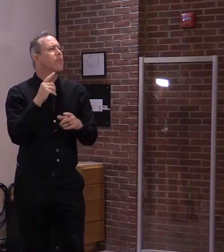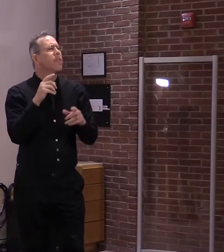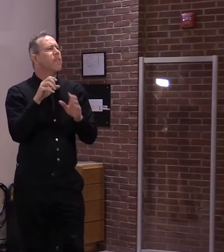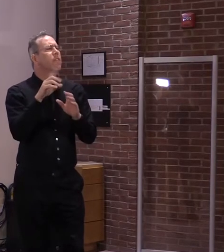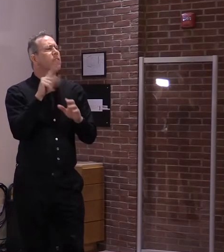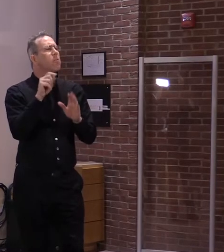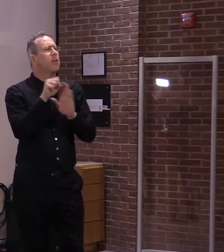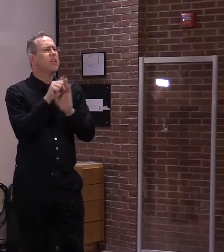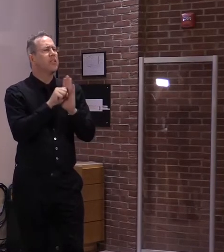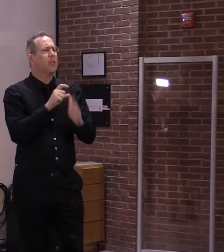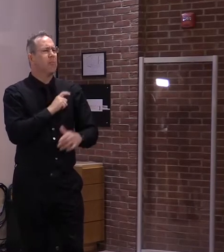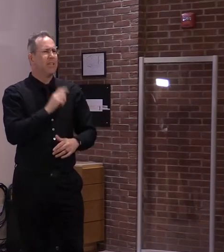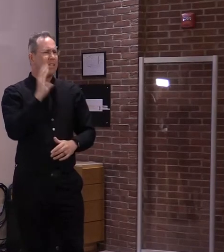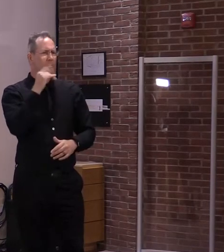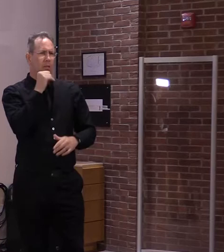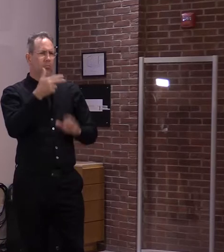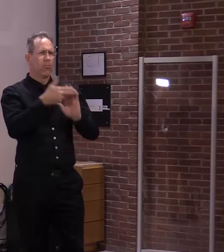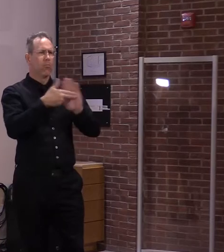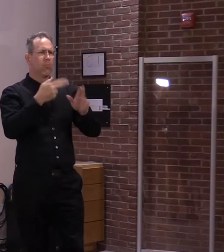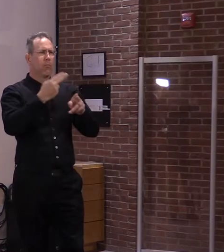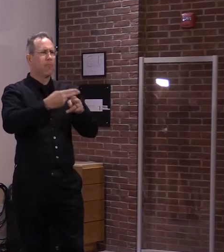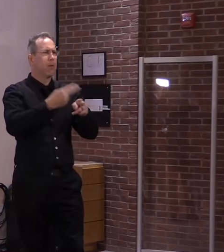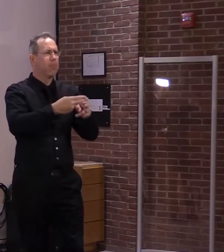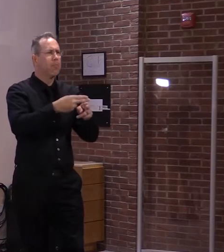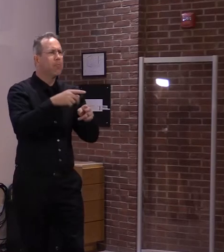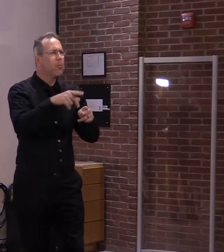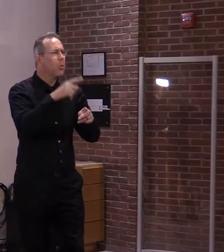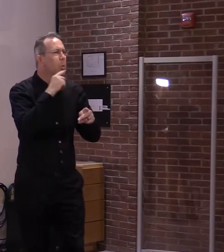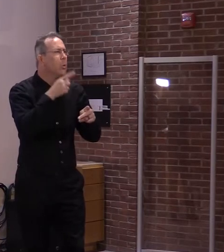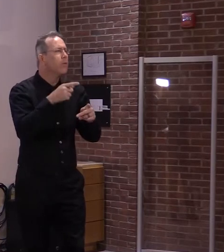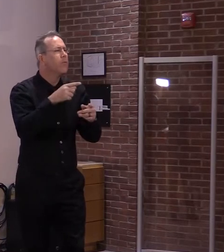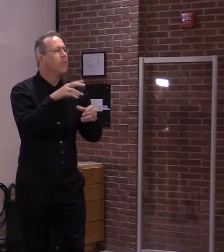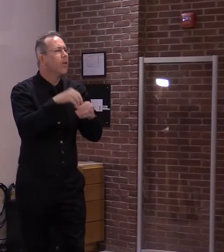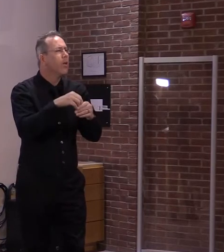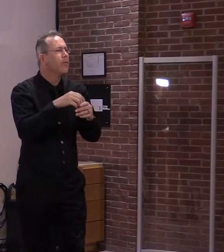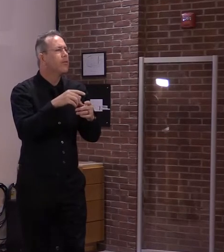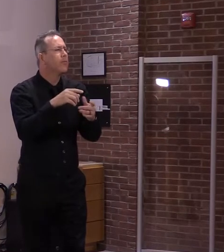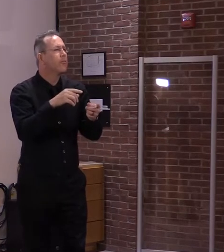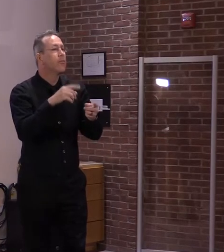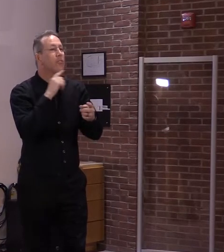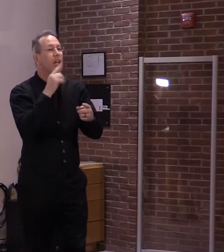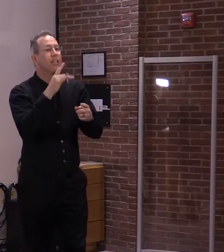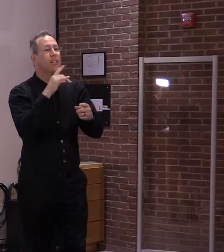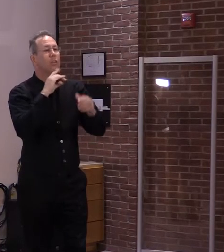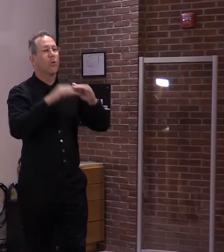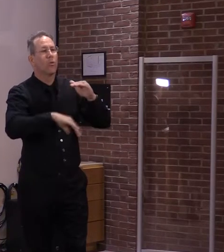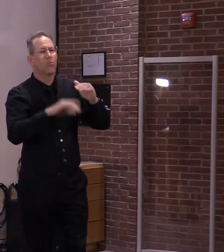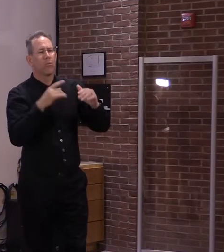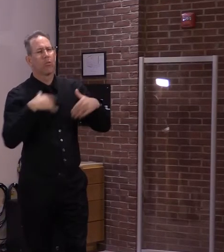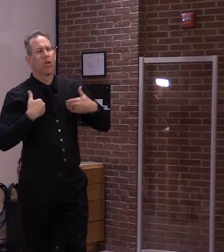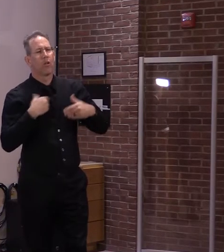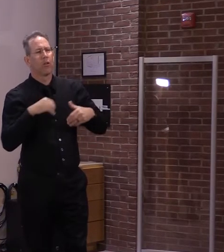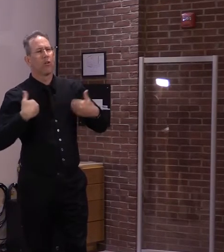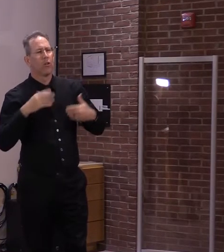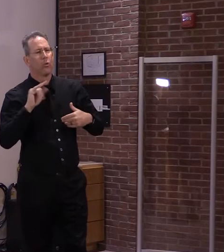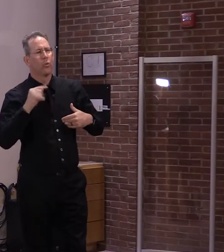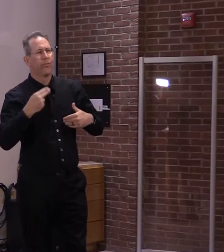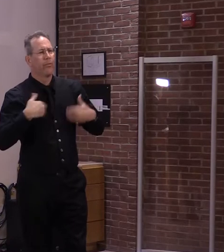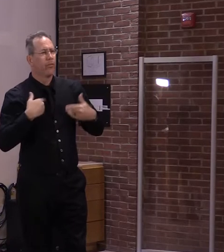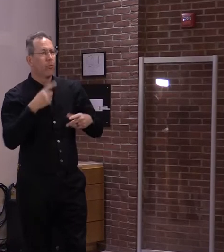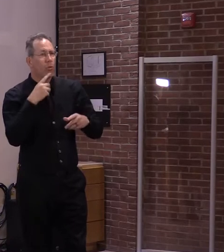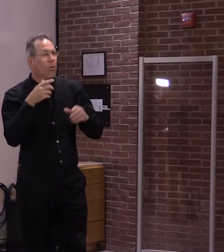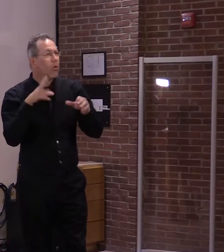which regards the crime. I believe this came up over the weekend with a fatality in the southern part of the state.